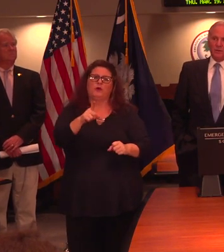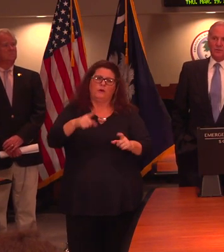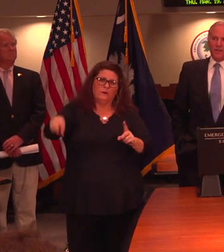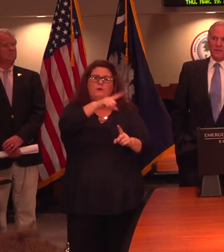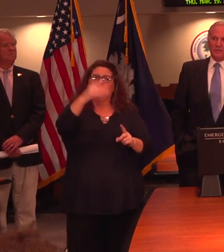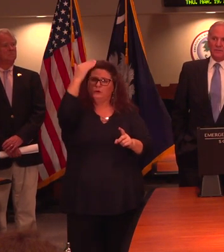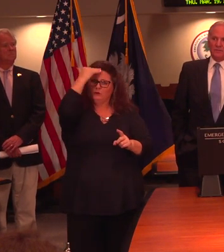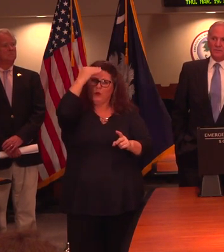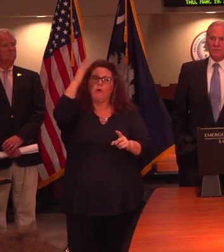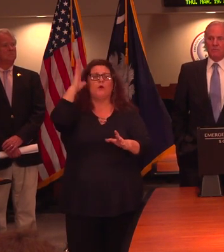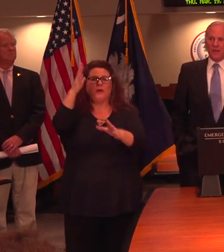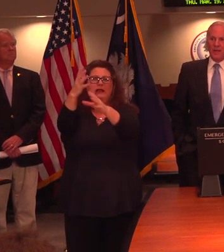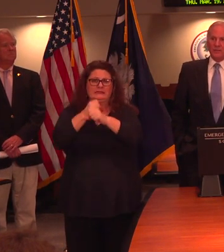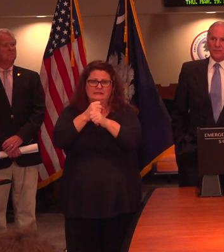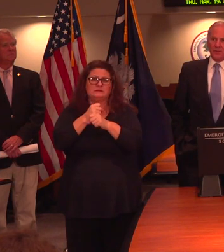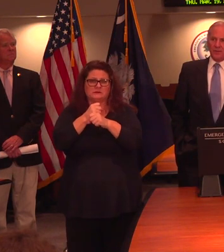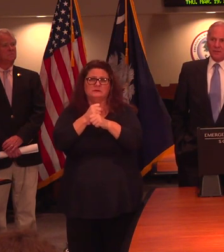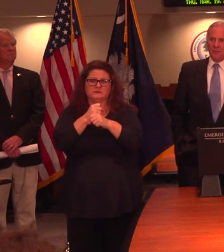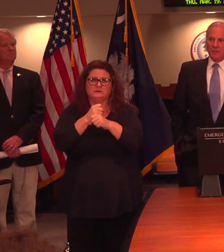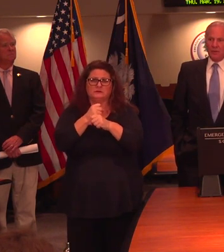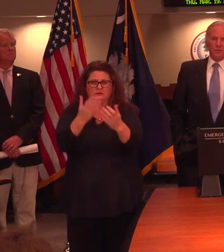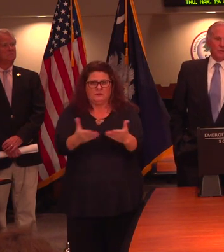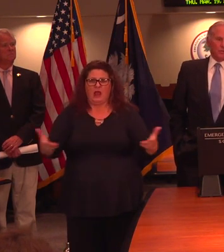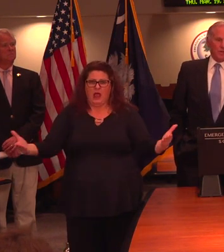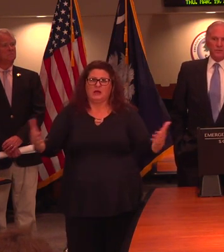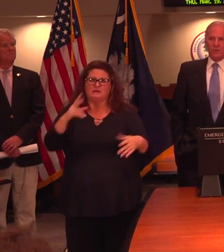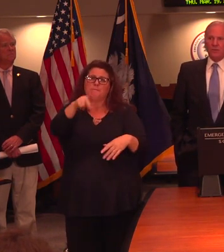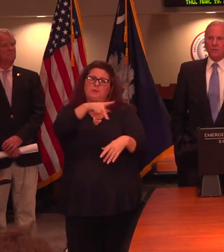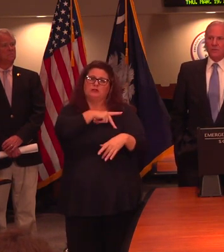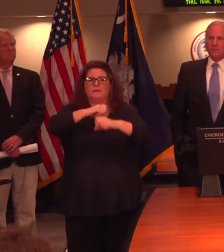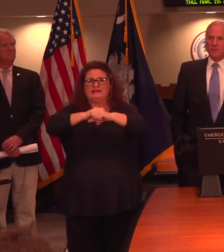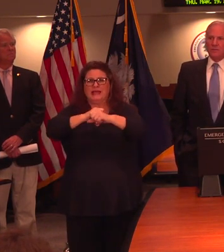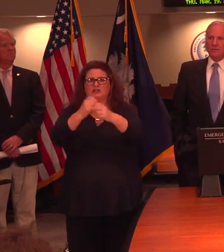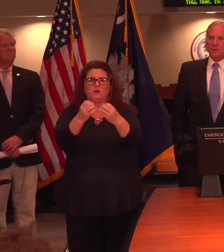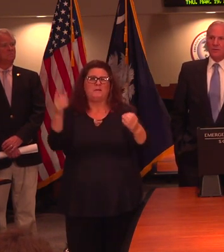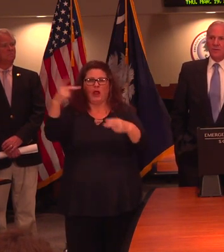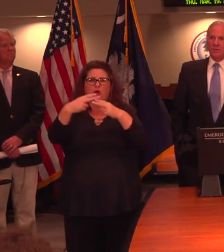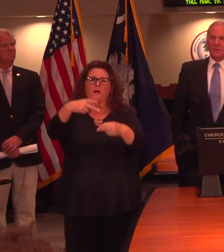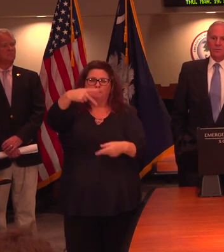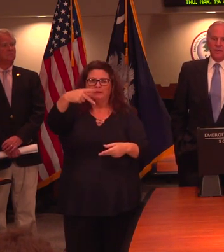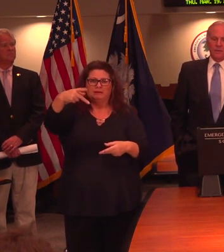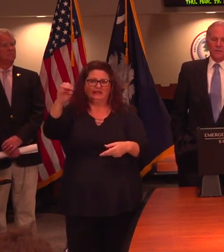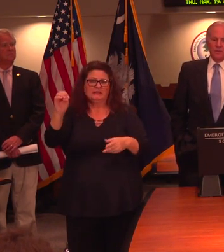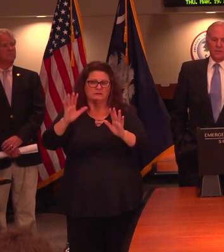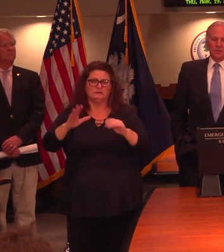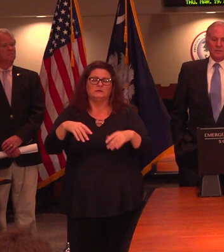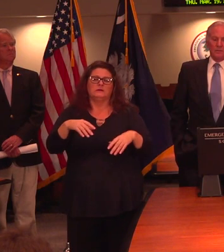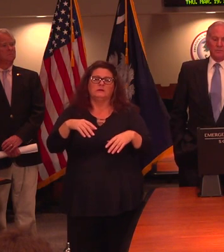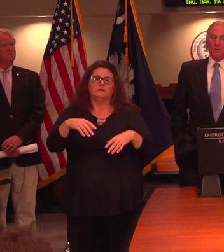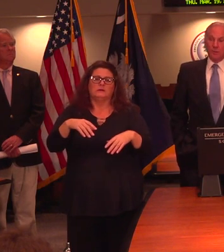that all of those kinds of supplies and things, personal protection equipment is what they refer to it as, are being